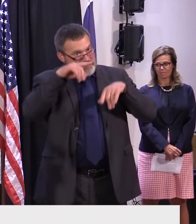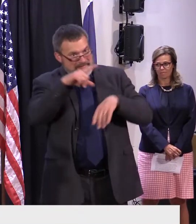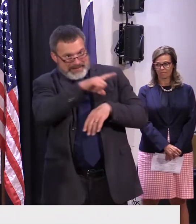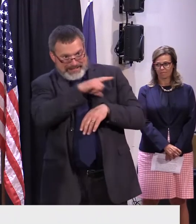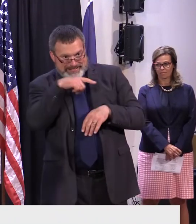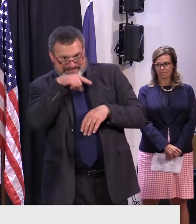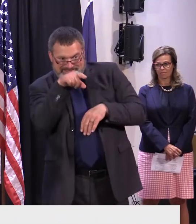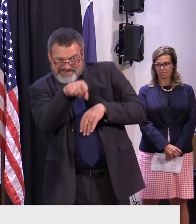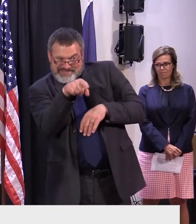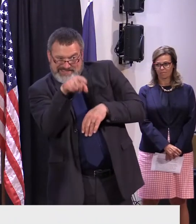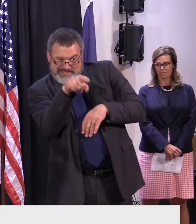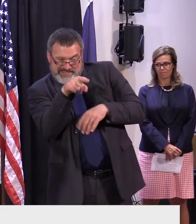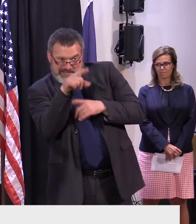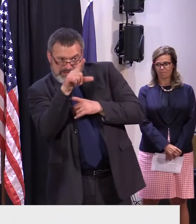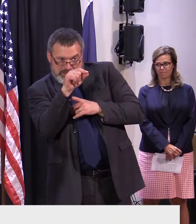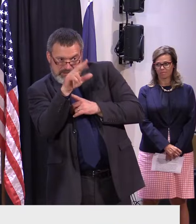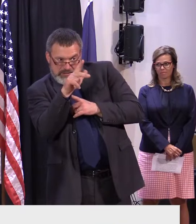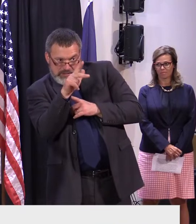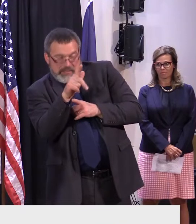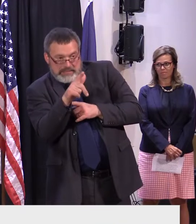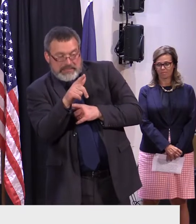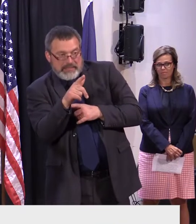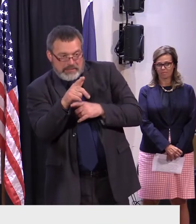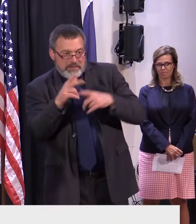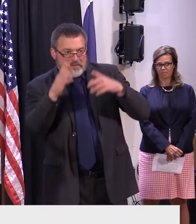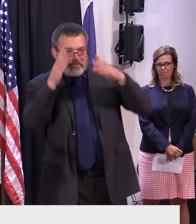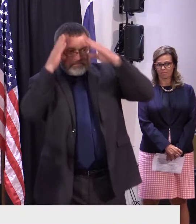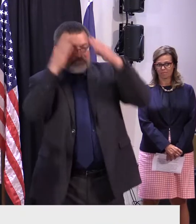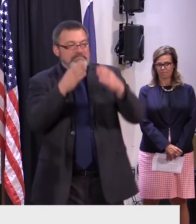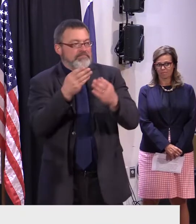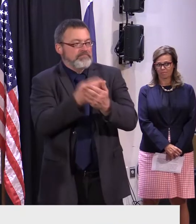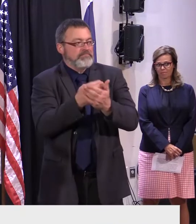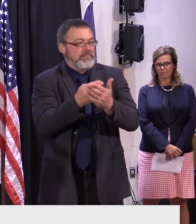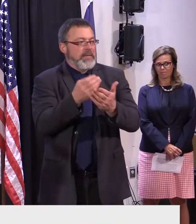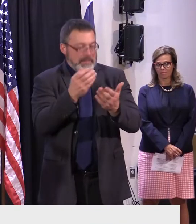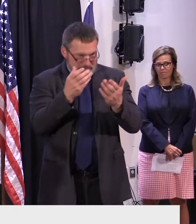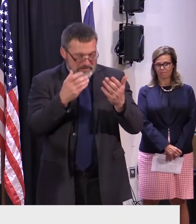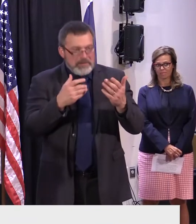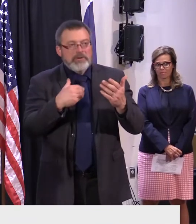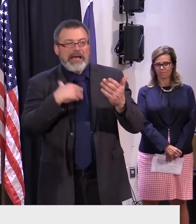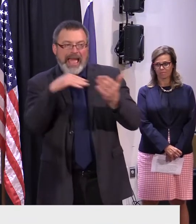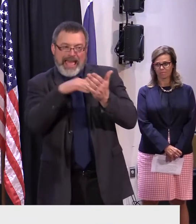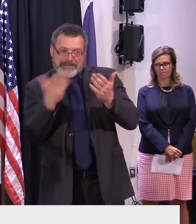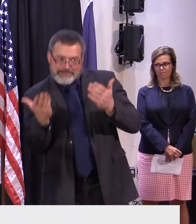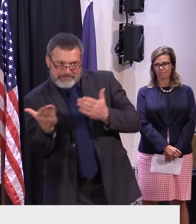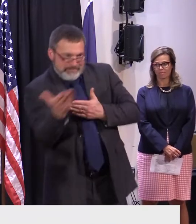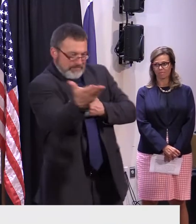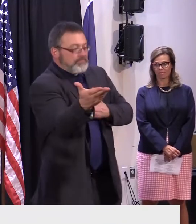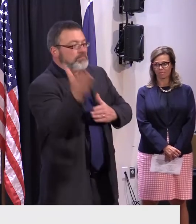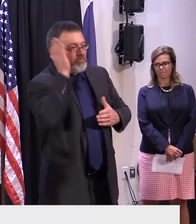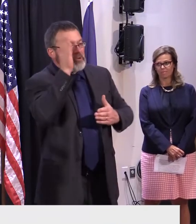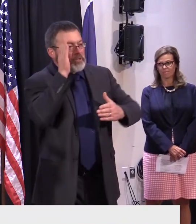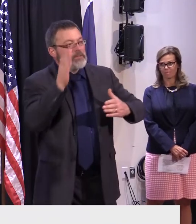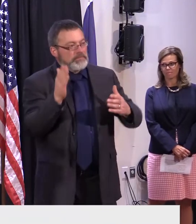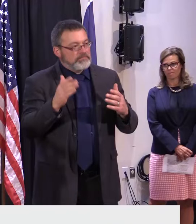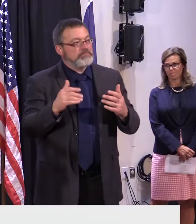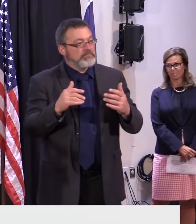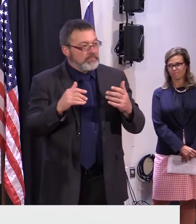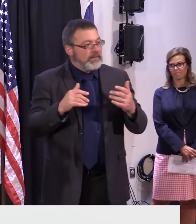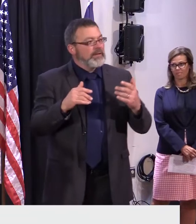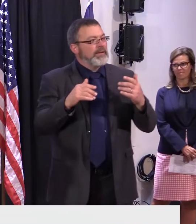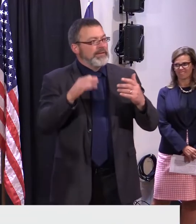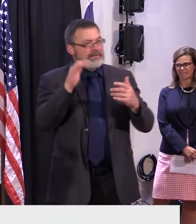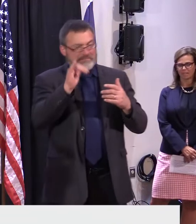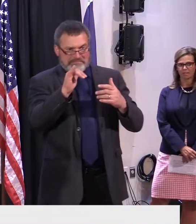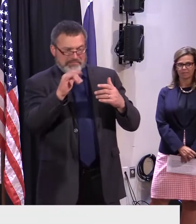so we're trying to do whatever we can to work with developers to see what space they might have available and